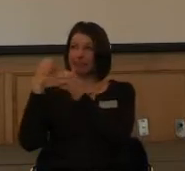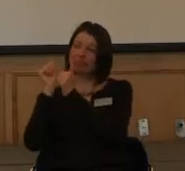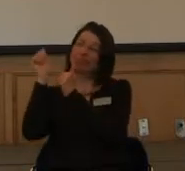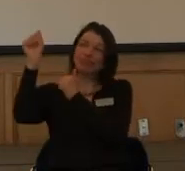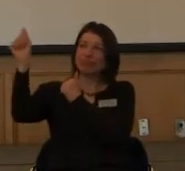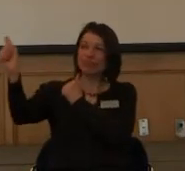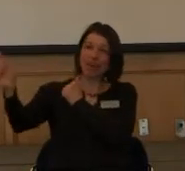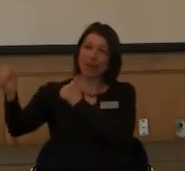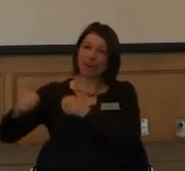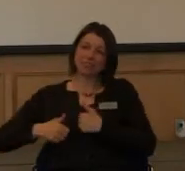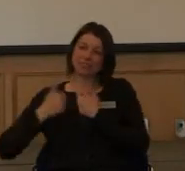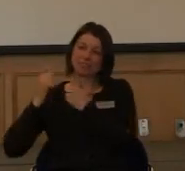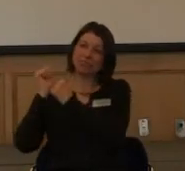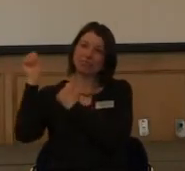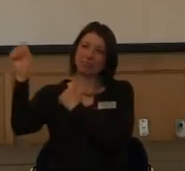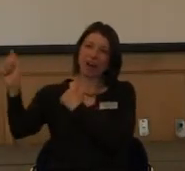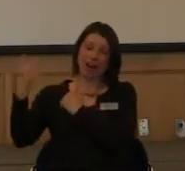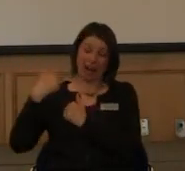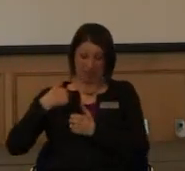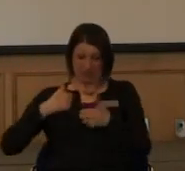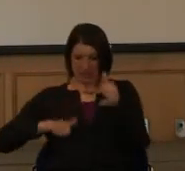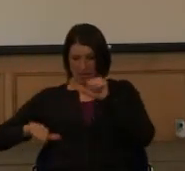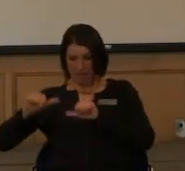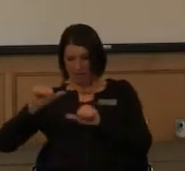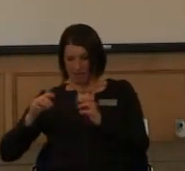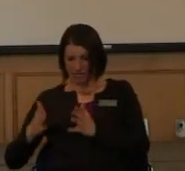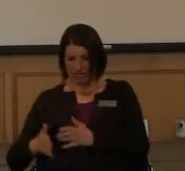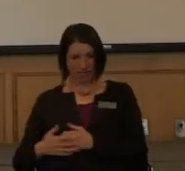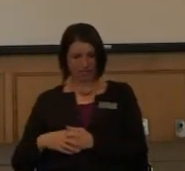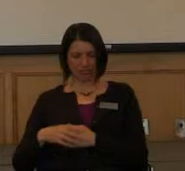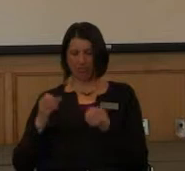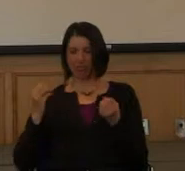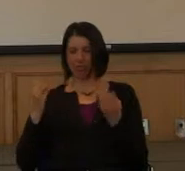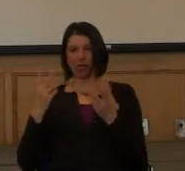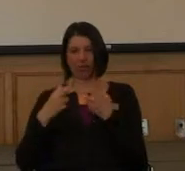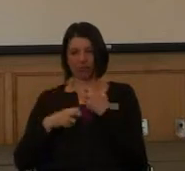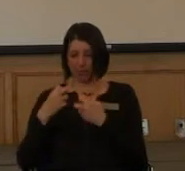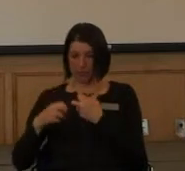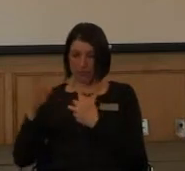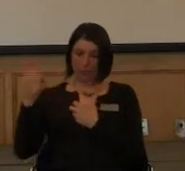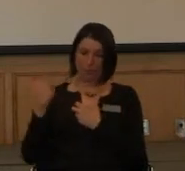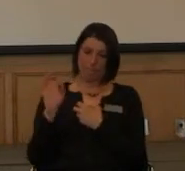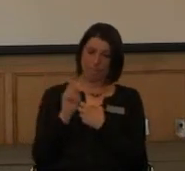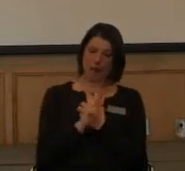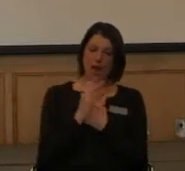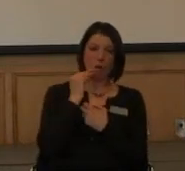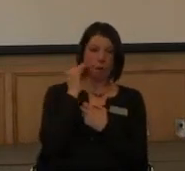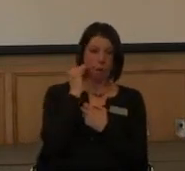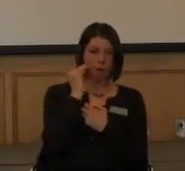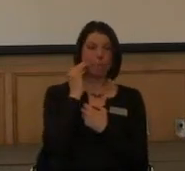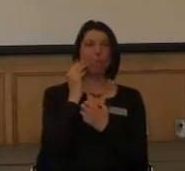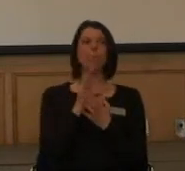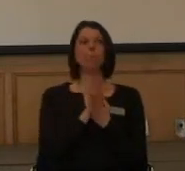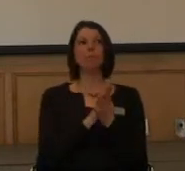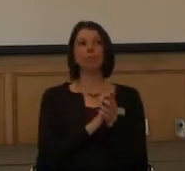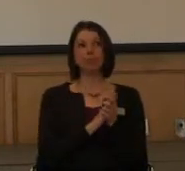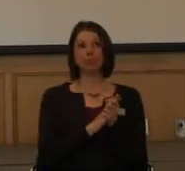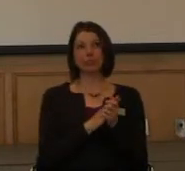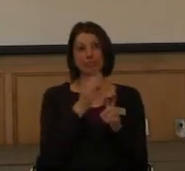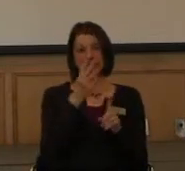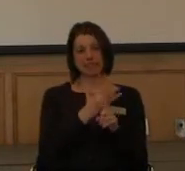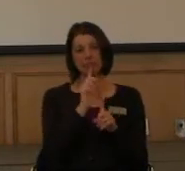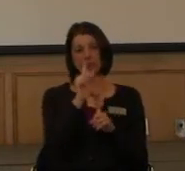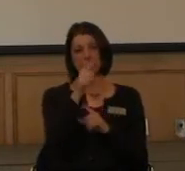as far as being a scientist. After I moved home, about six months after I moved home to